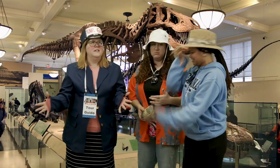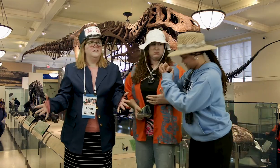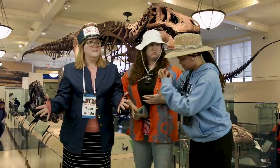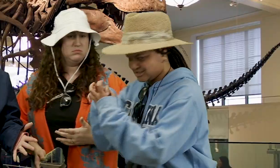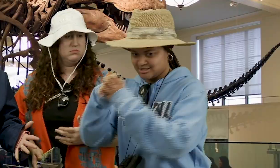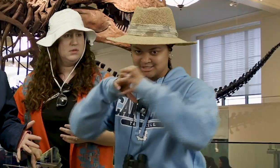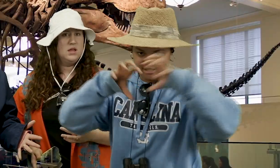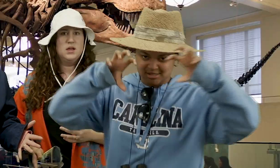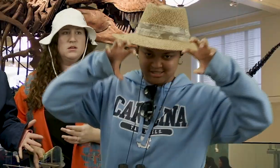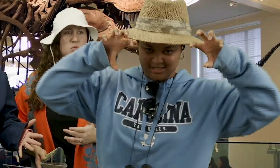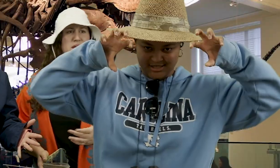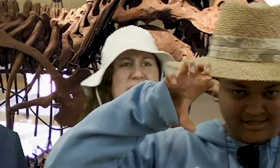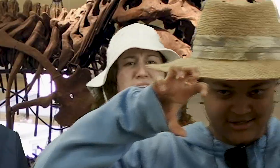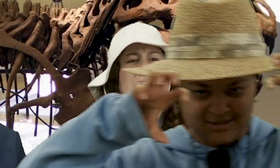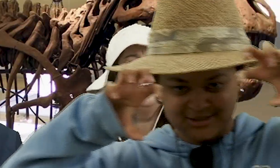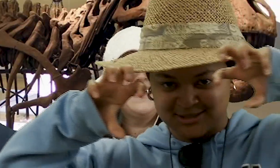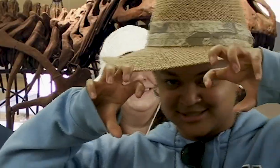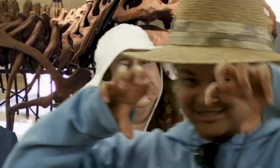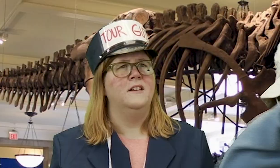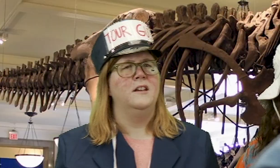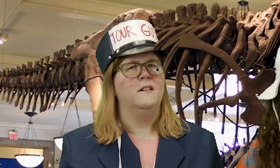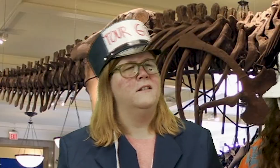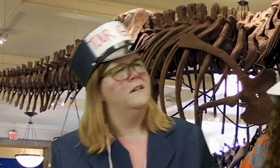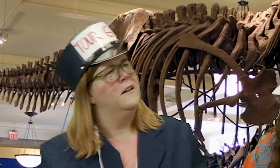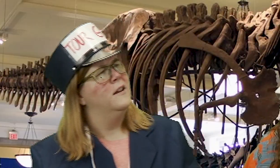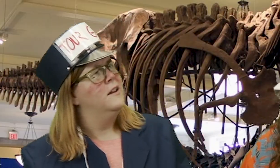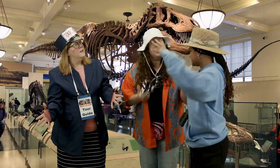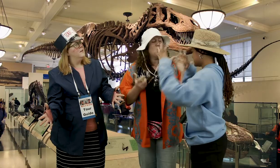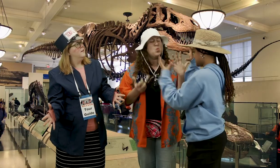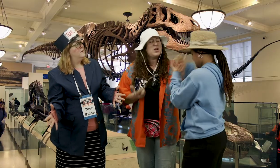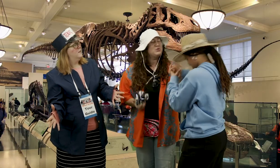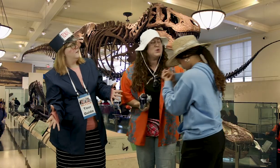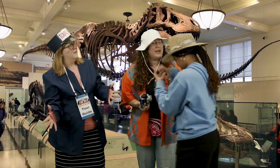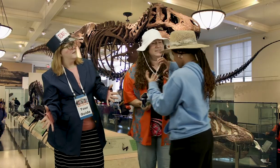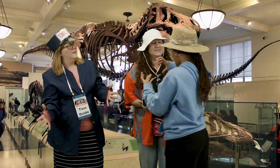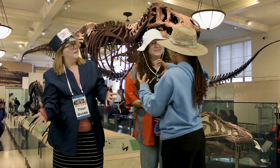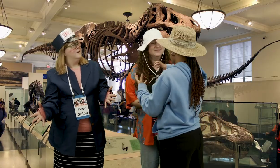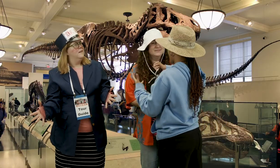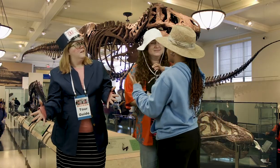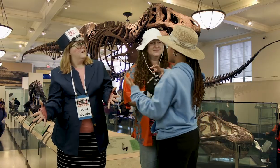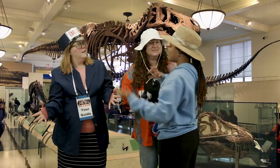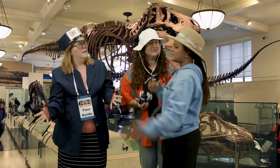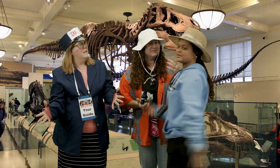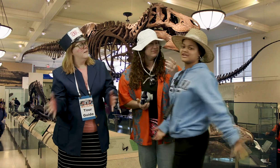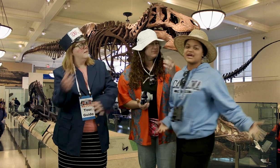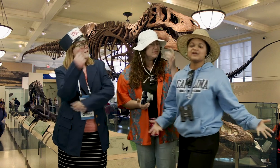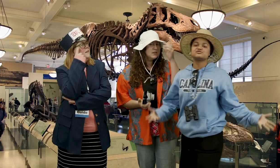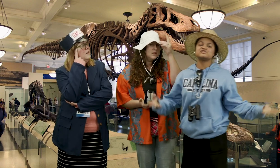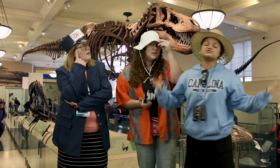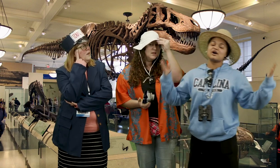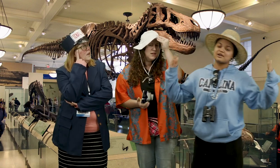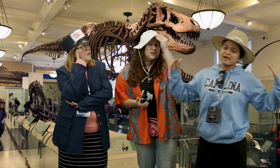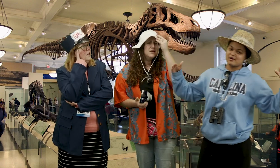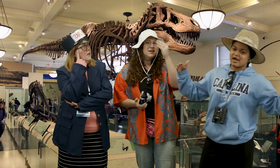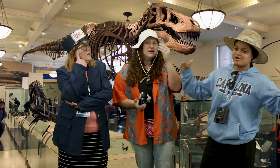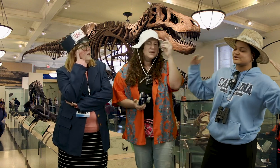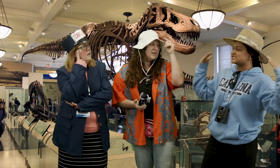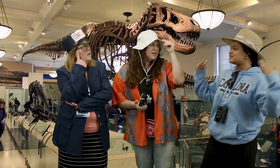Caitlin what what are you doing I I want to be a dinosaur she was talking about how the t